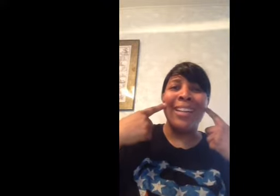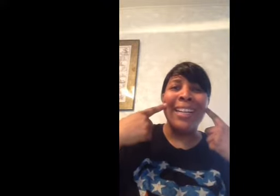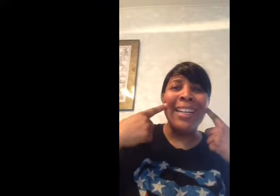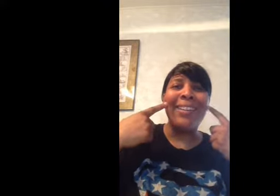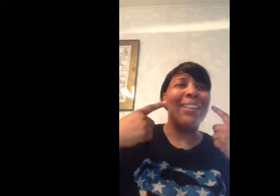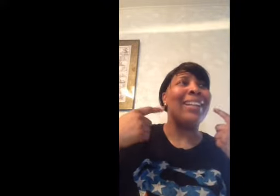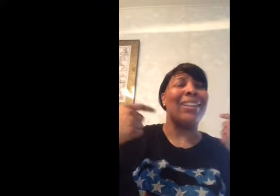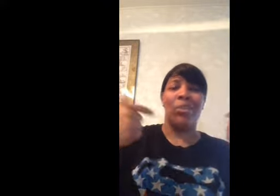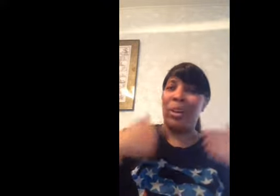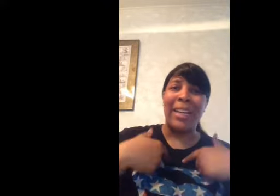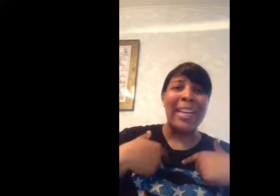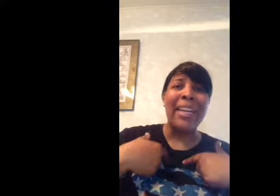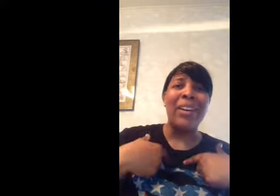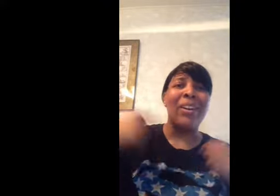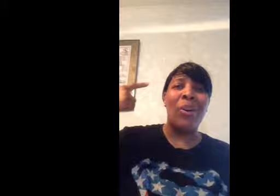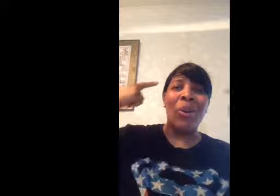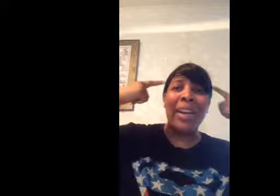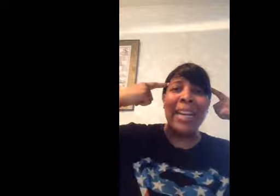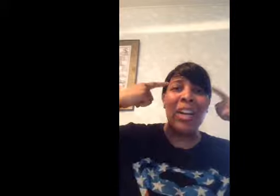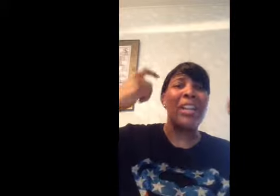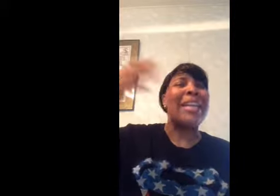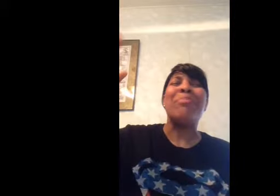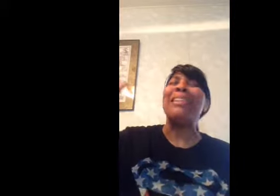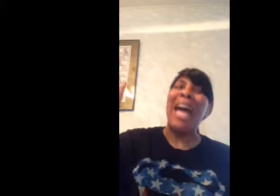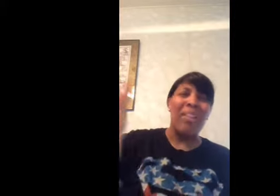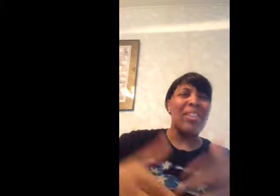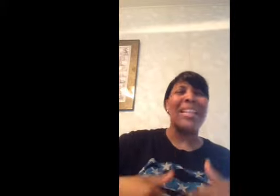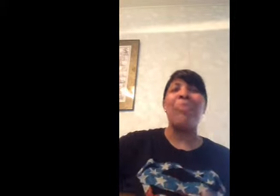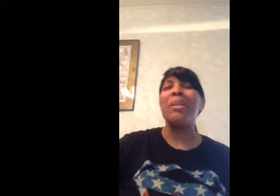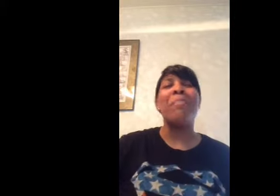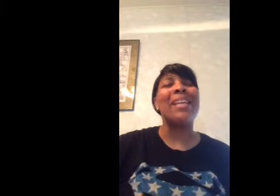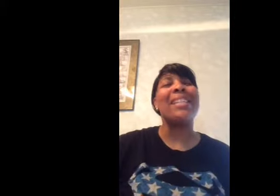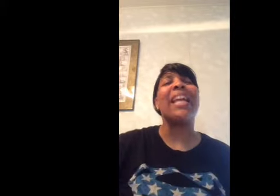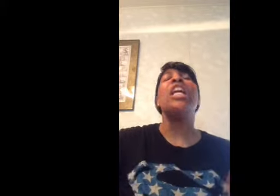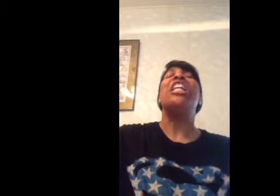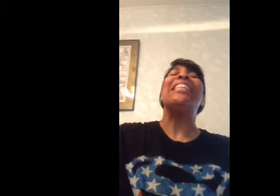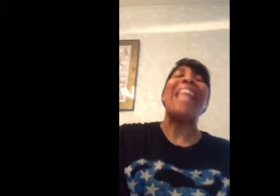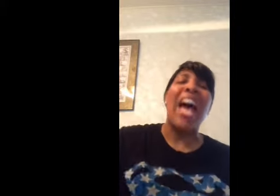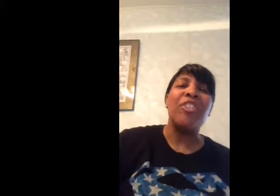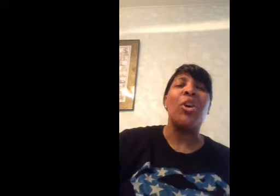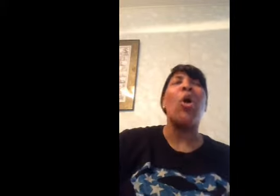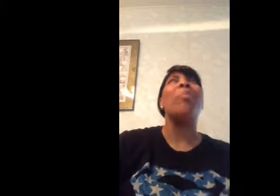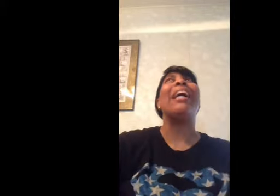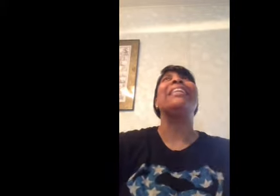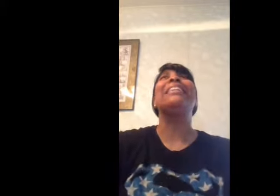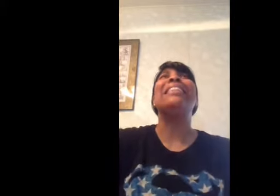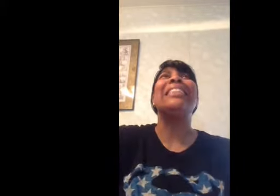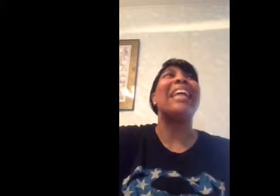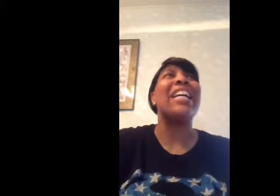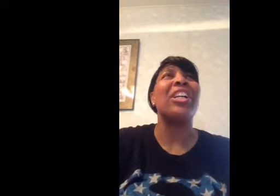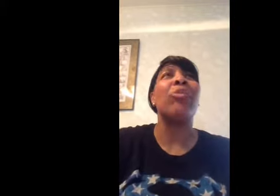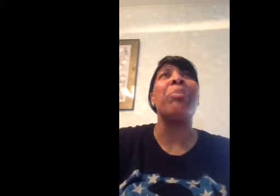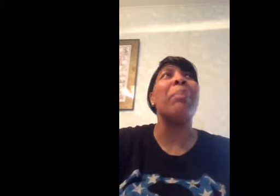here or here or here keep laughing that was the best thing laughter oh my gosh I remember